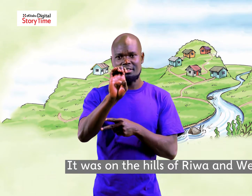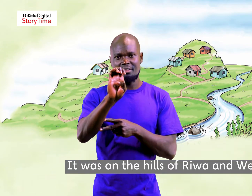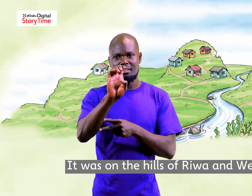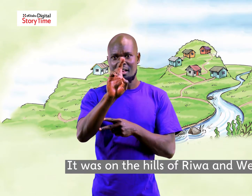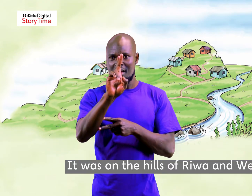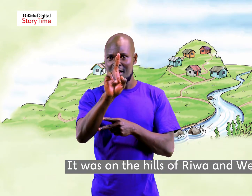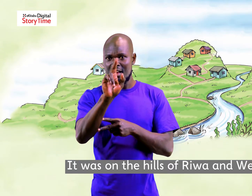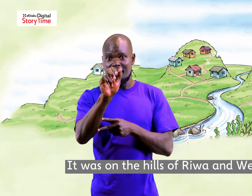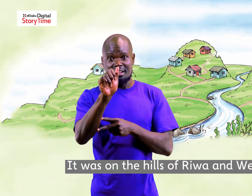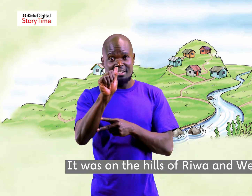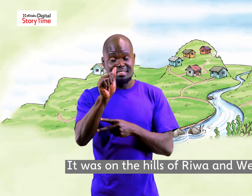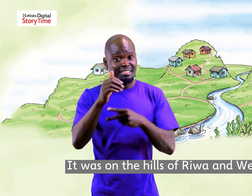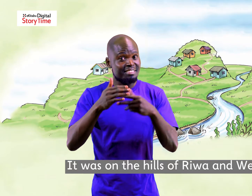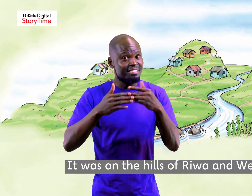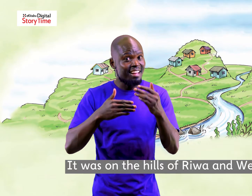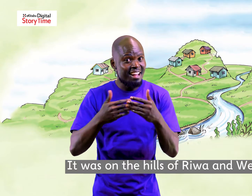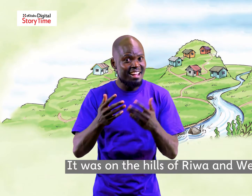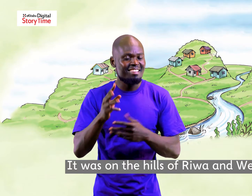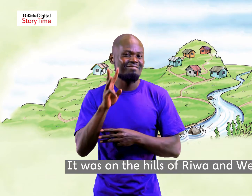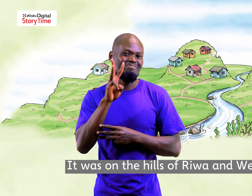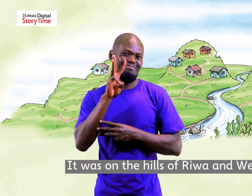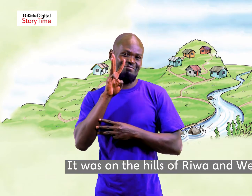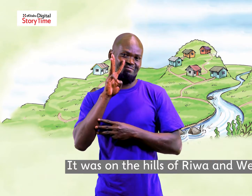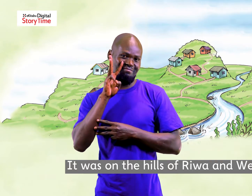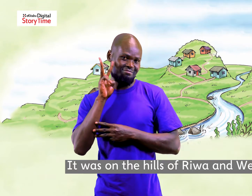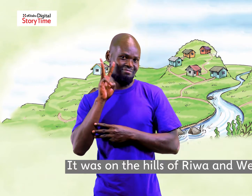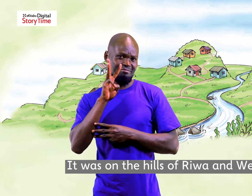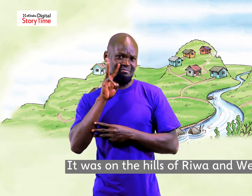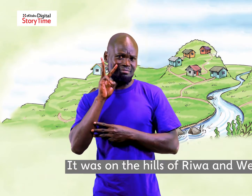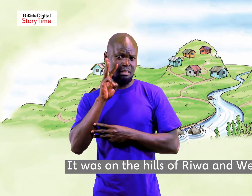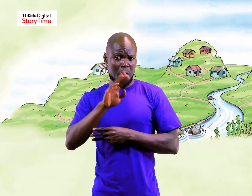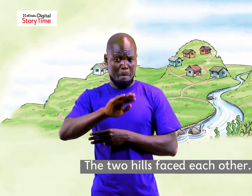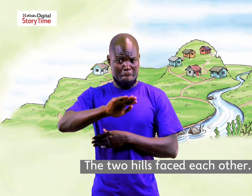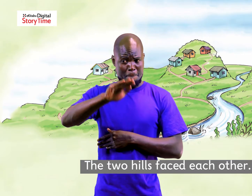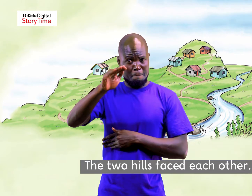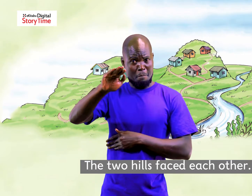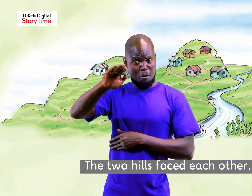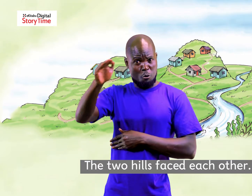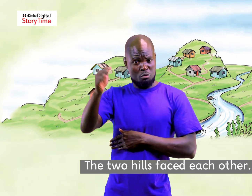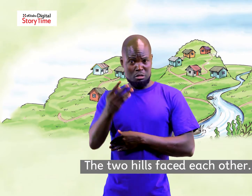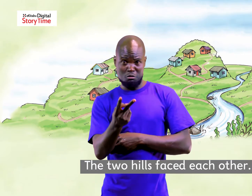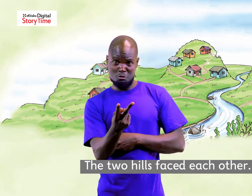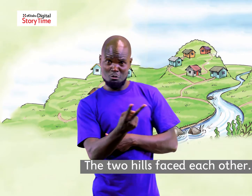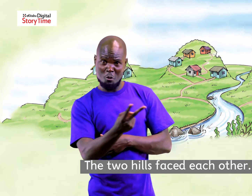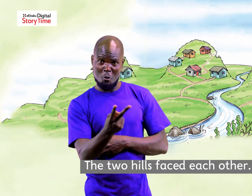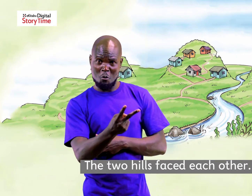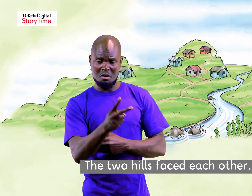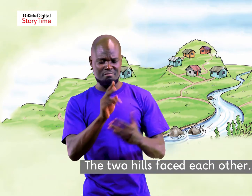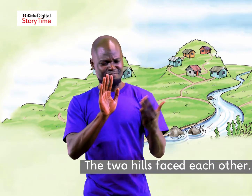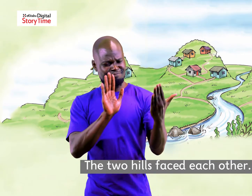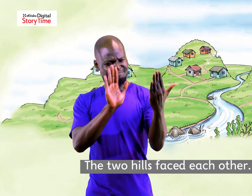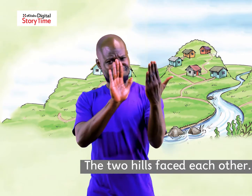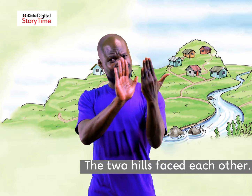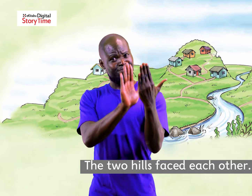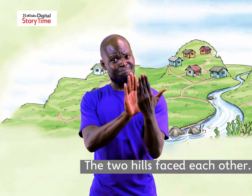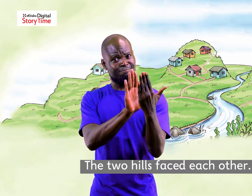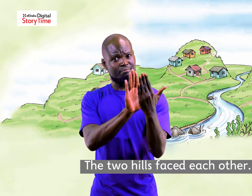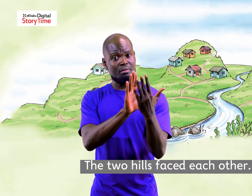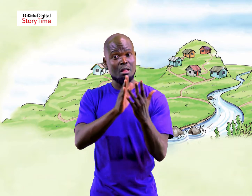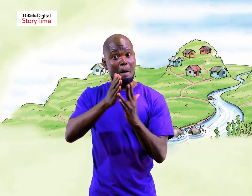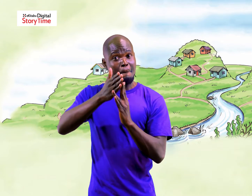it was on the hills of riwa and wera the two hills faced each other